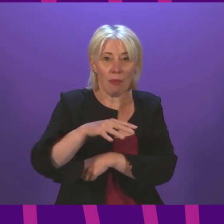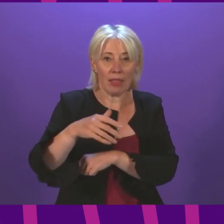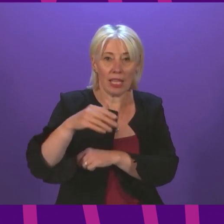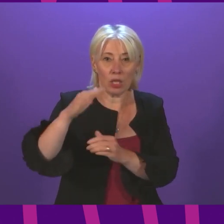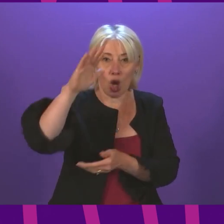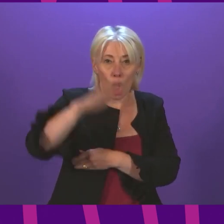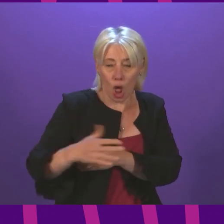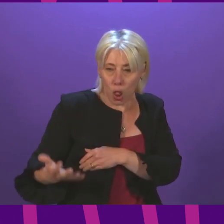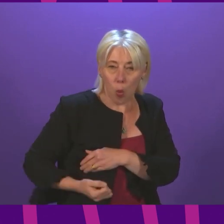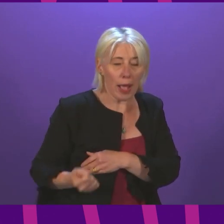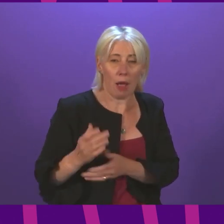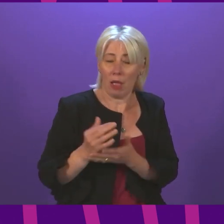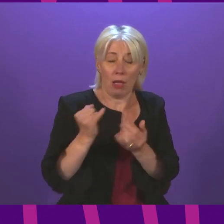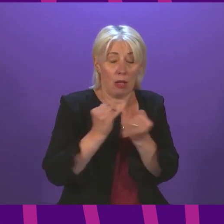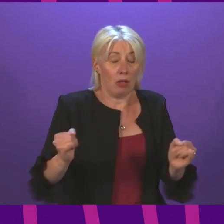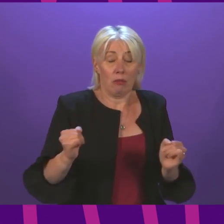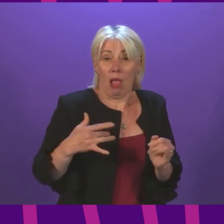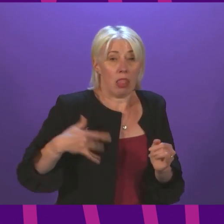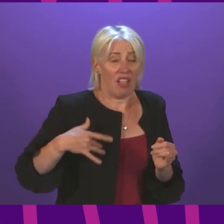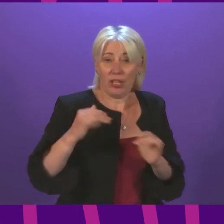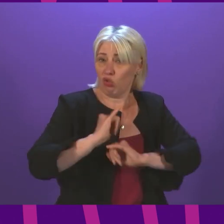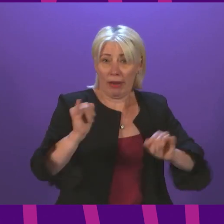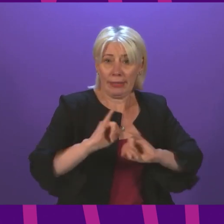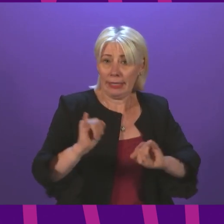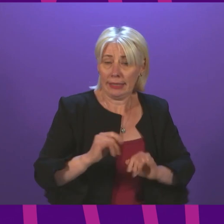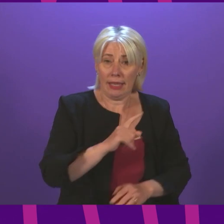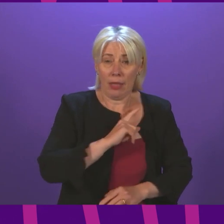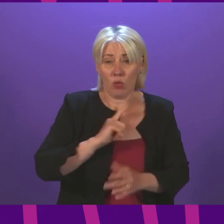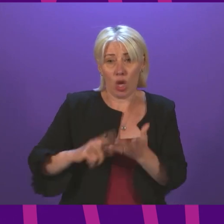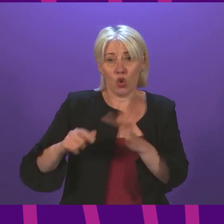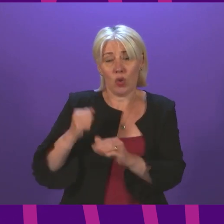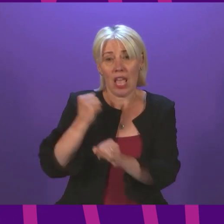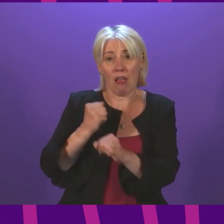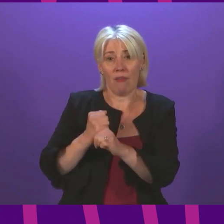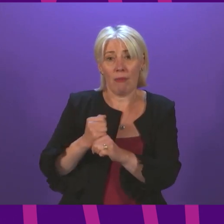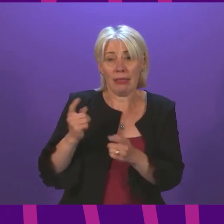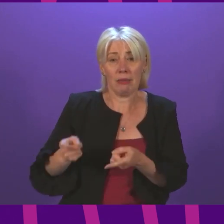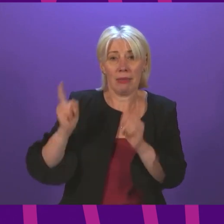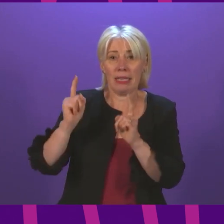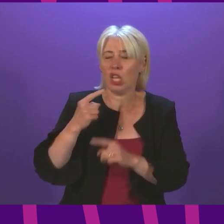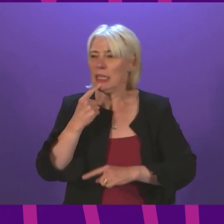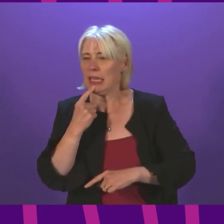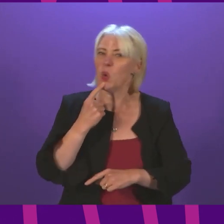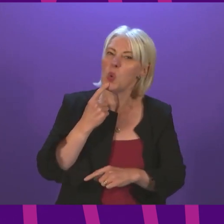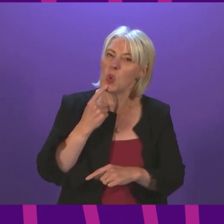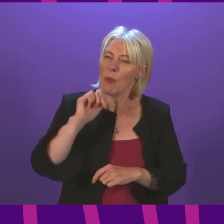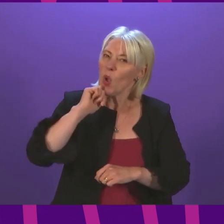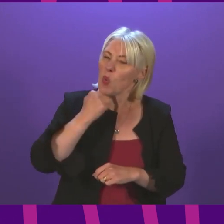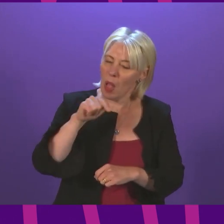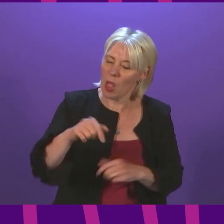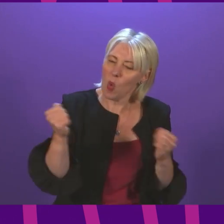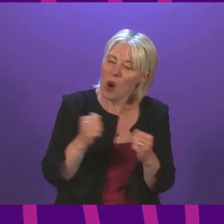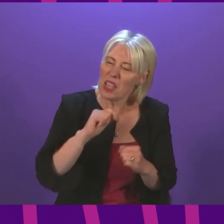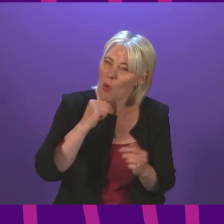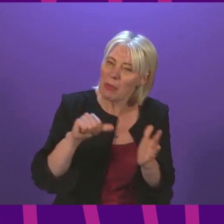cost of living crisis. No wonder UK government ministers are briefing this is going to be a difficult winter.